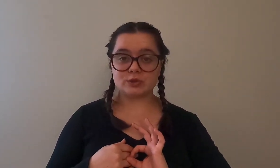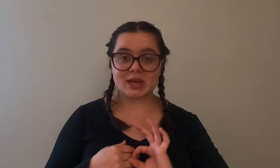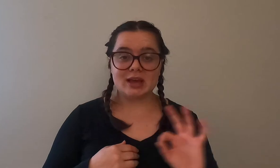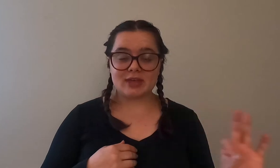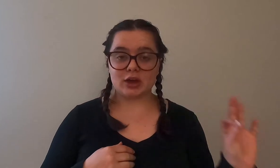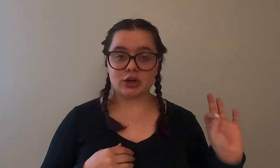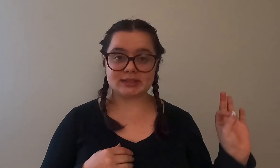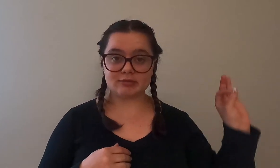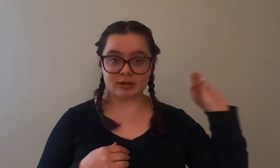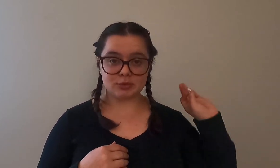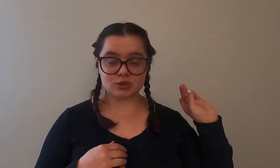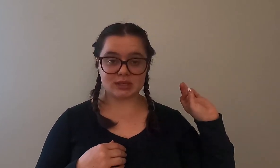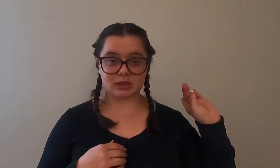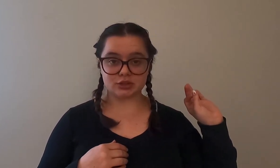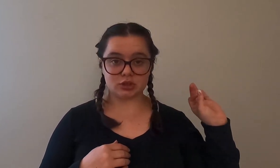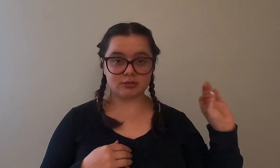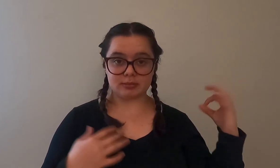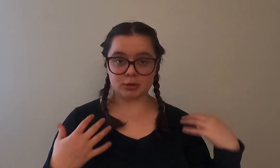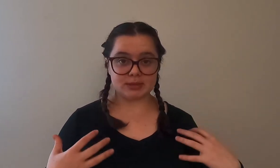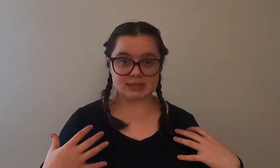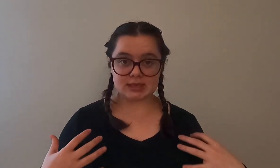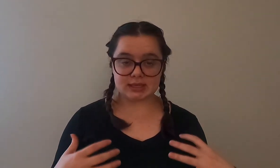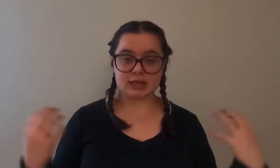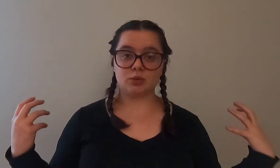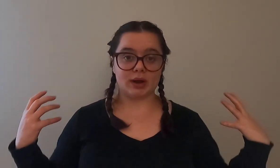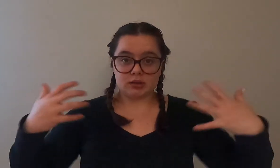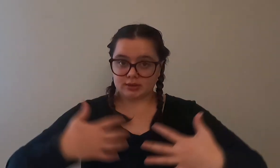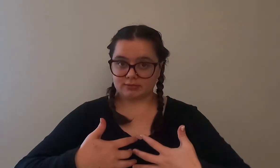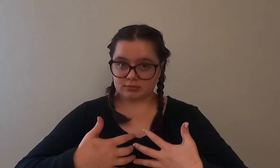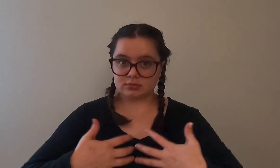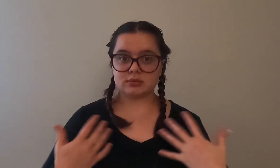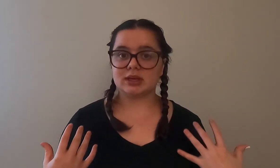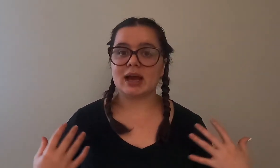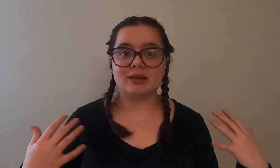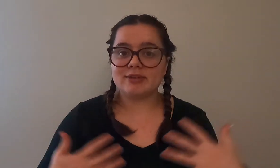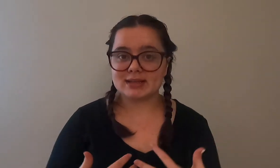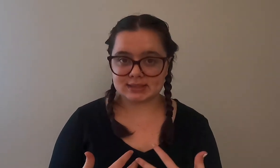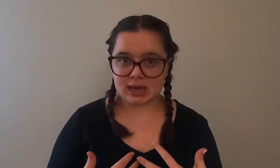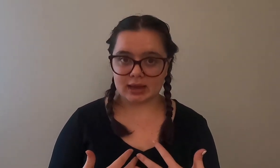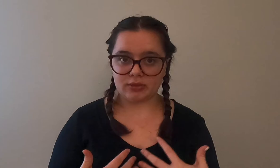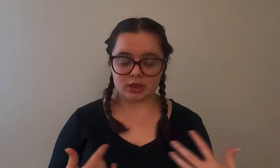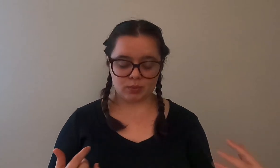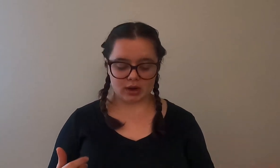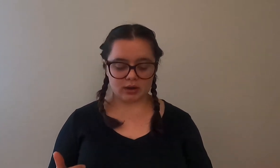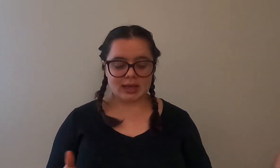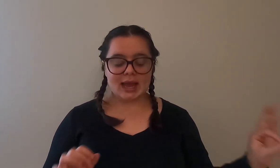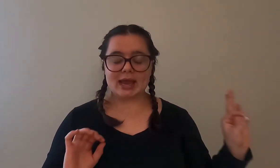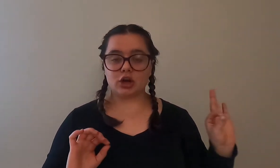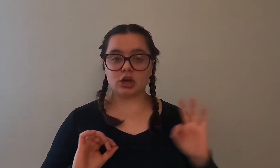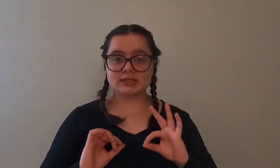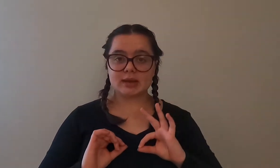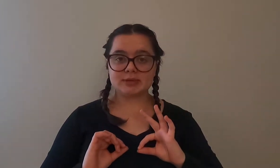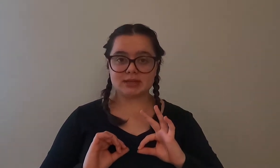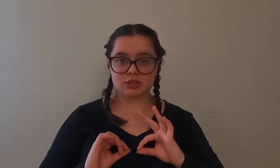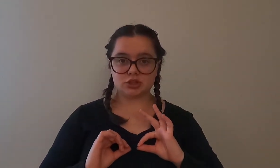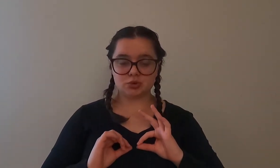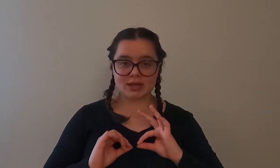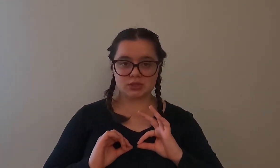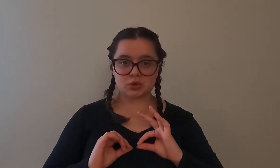that hooks up from your cylinder from your BCD that you wear the the kind of vest style that you wear it hooks up into the dry suit